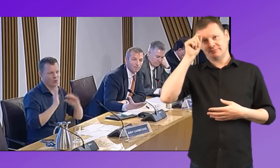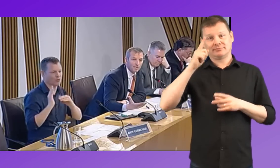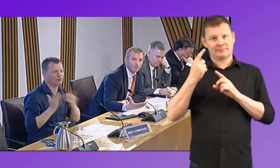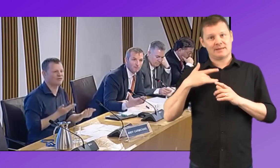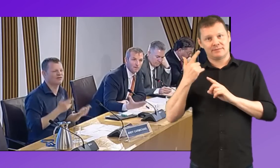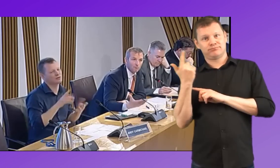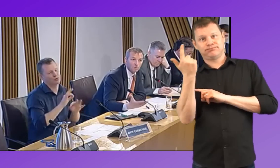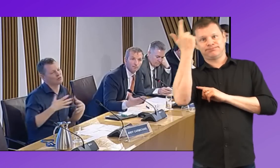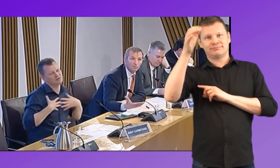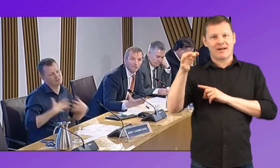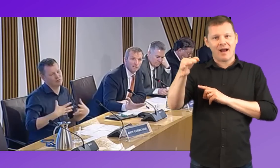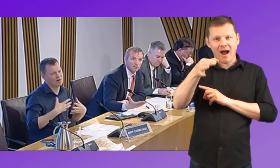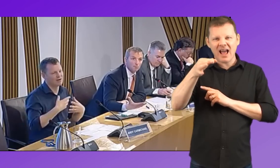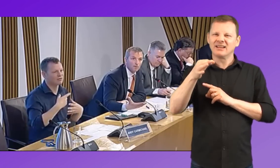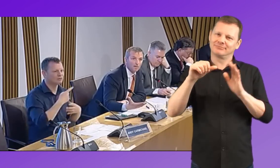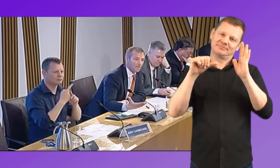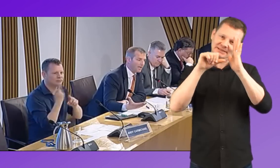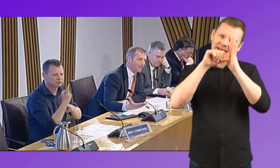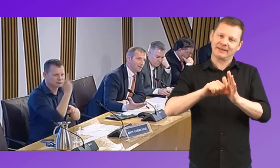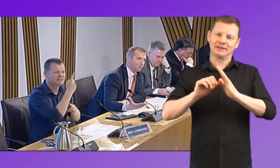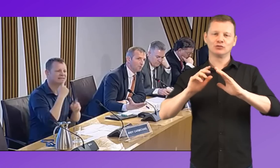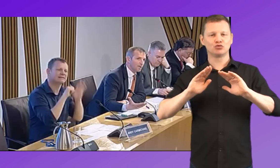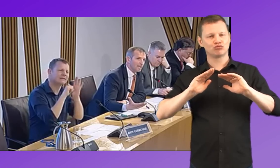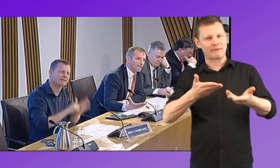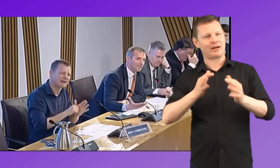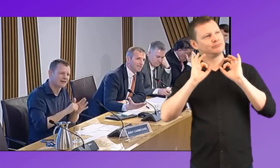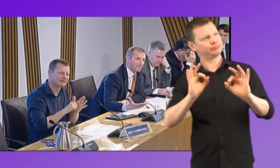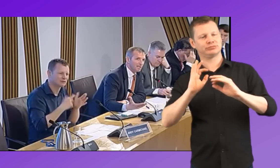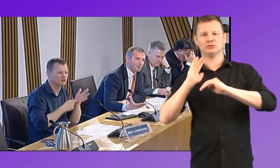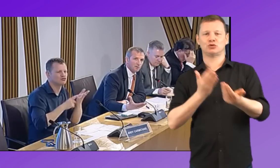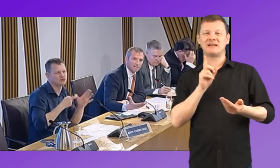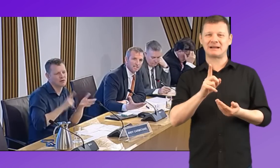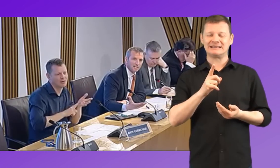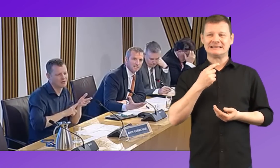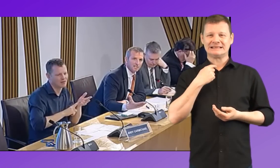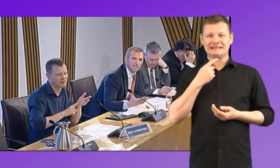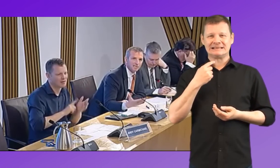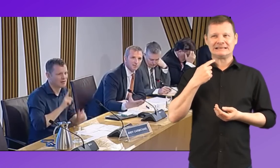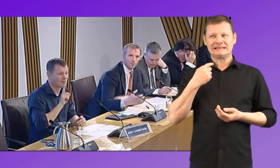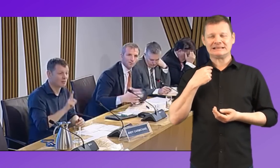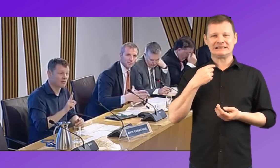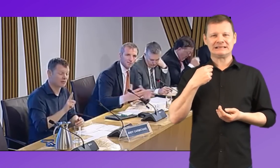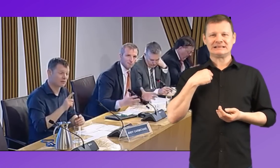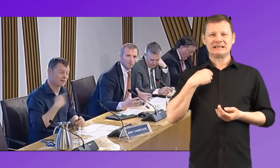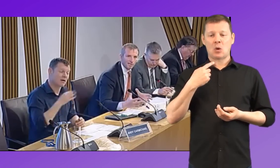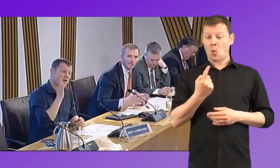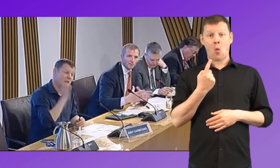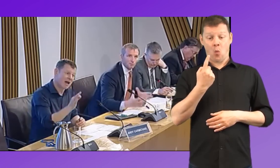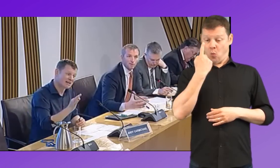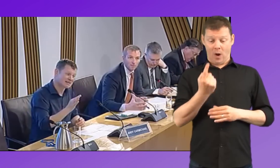present real difficulties in some rural areas. So is there a danger that we try to fix this with